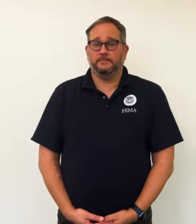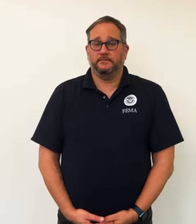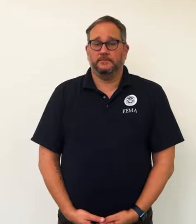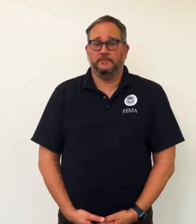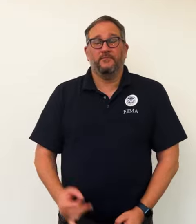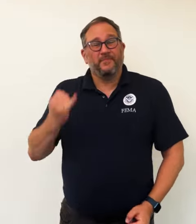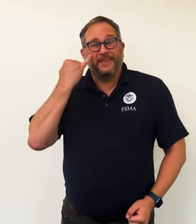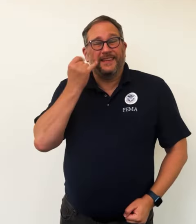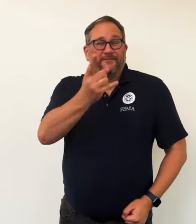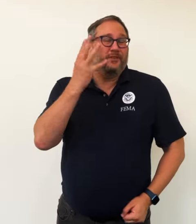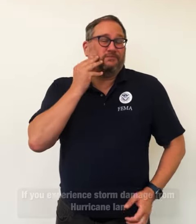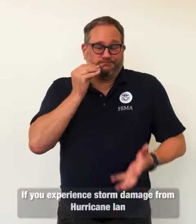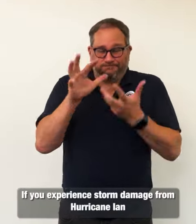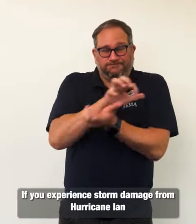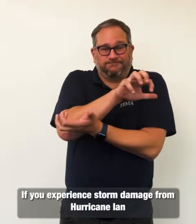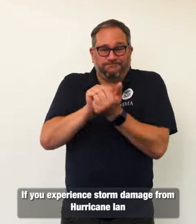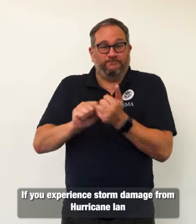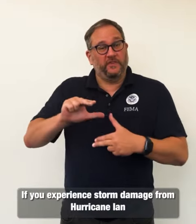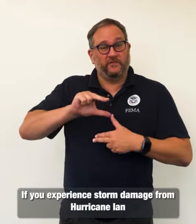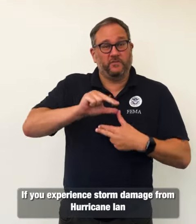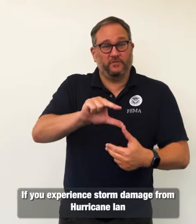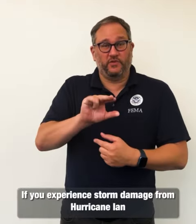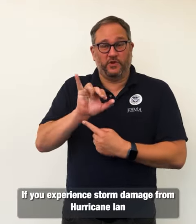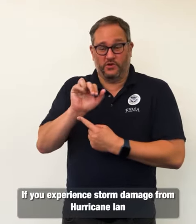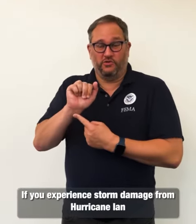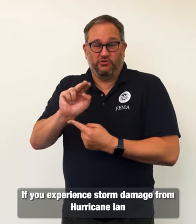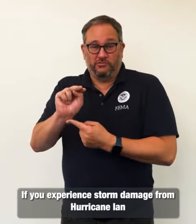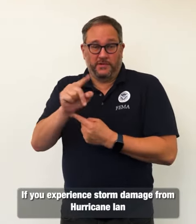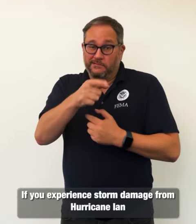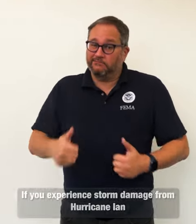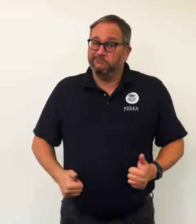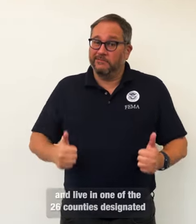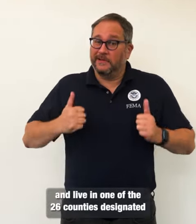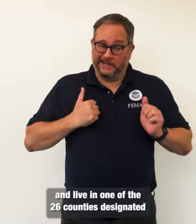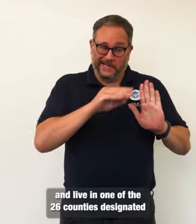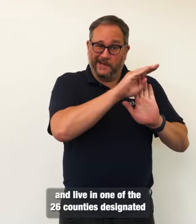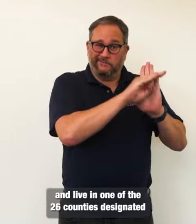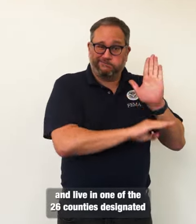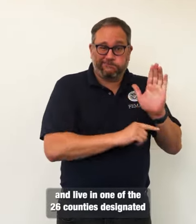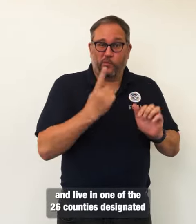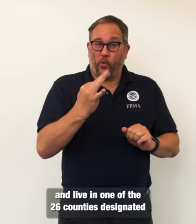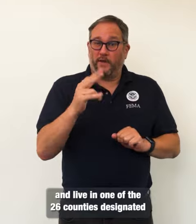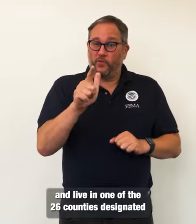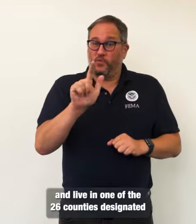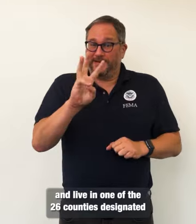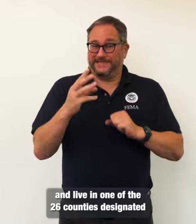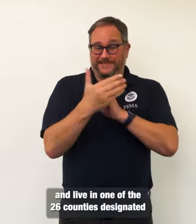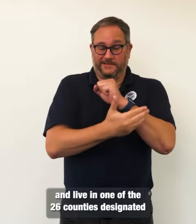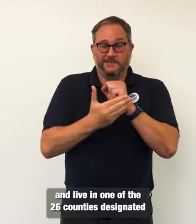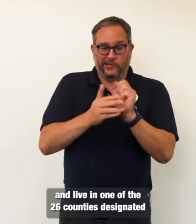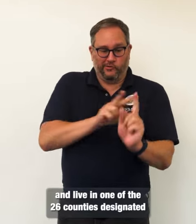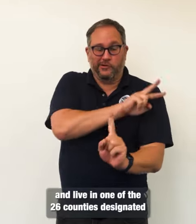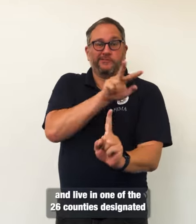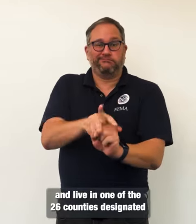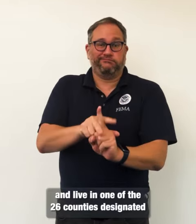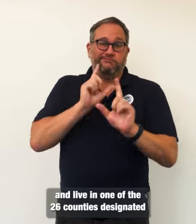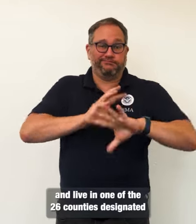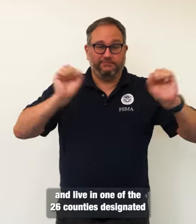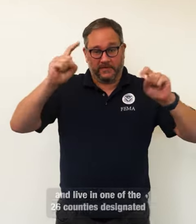If you experience storm damage from Hurricane Ian and live in one of the 26 counties designated for